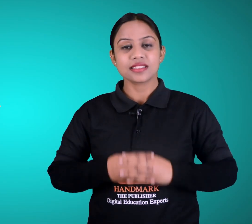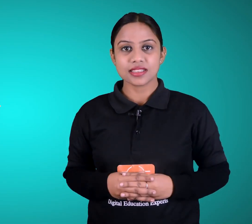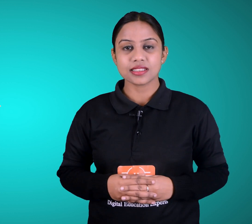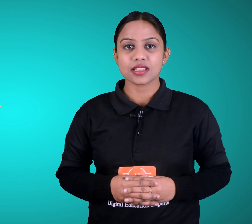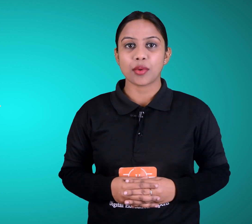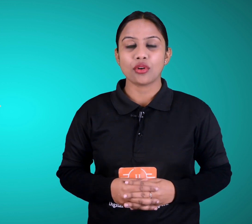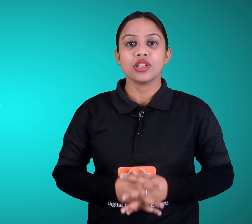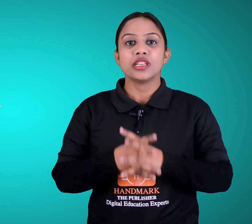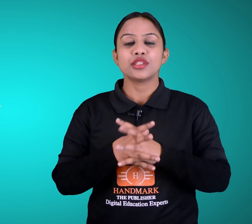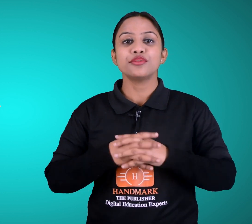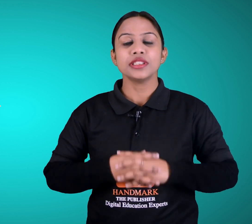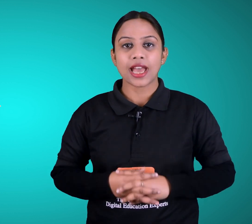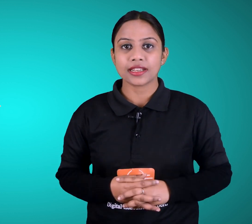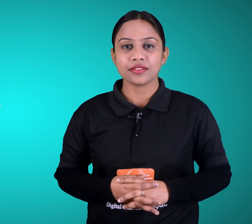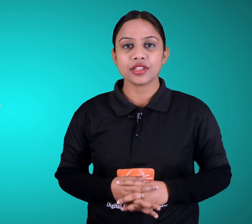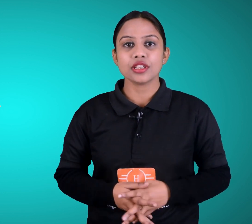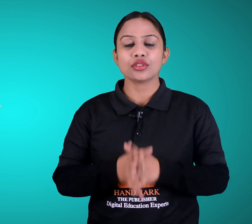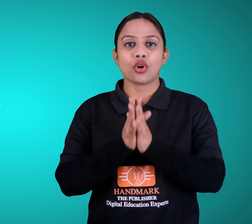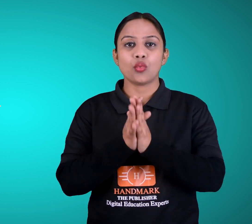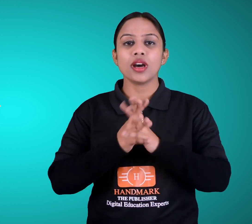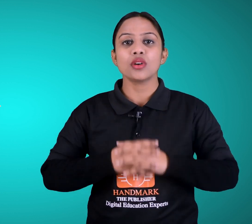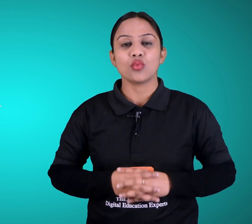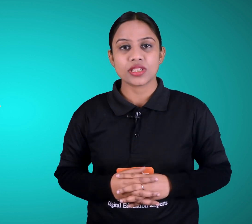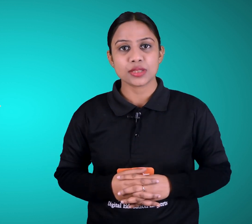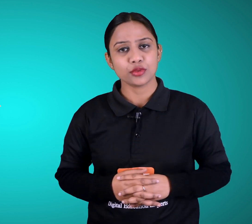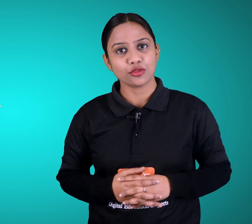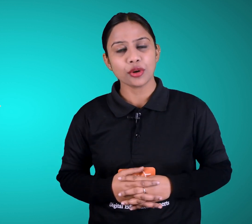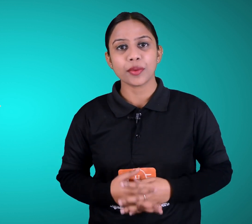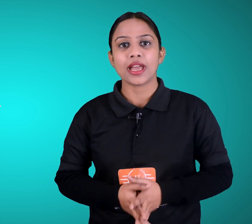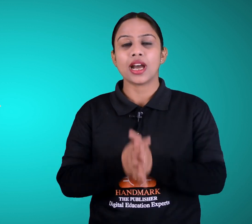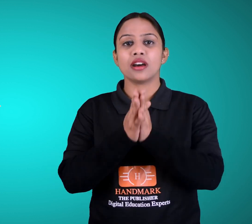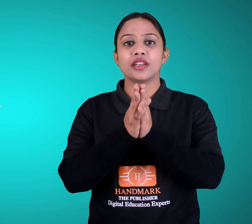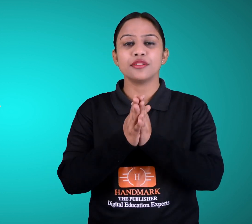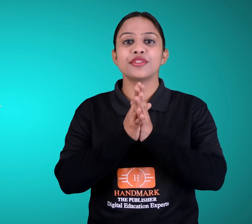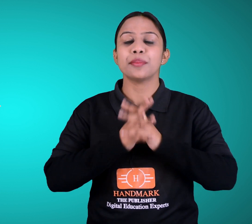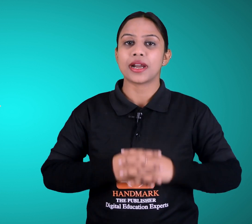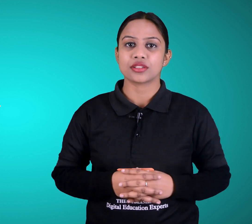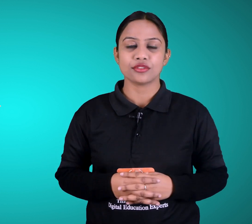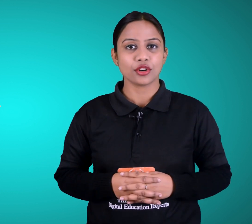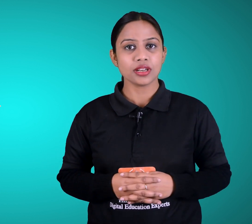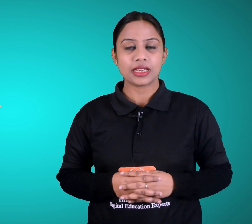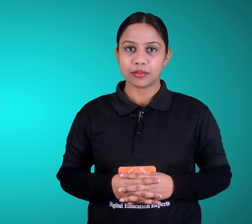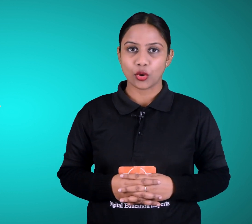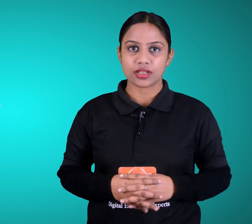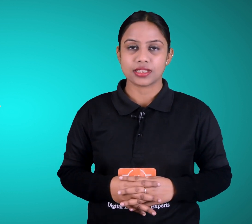discuss about different activities or work which is performed by our different parts of our body